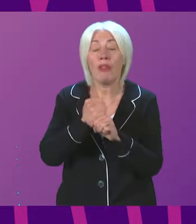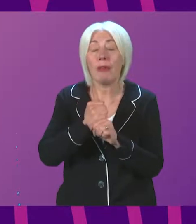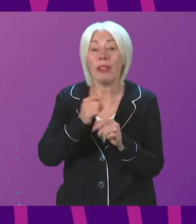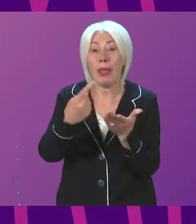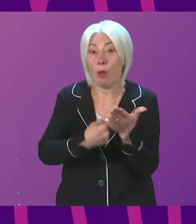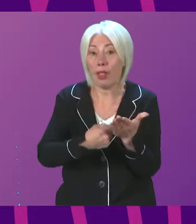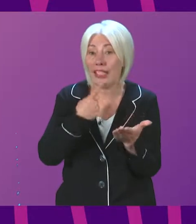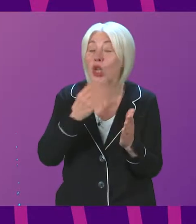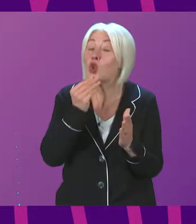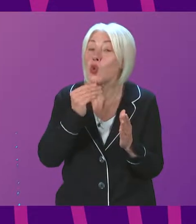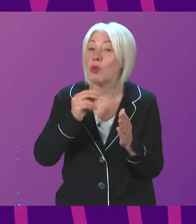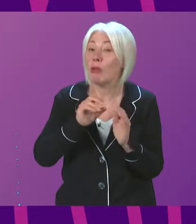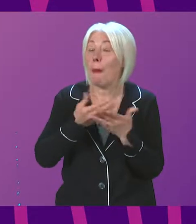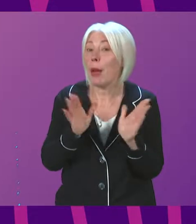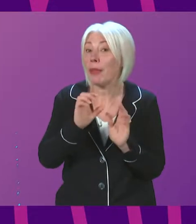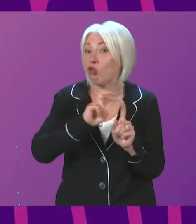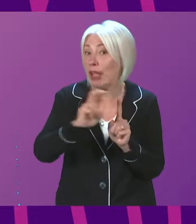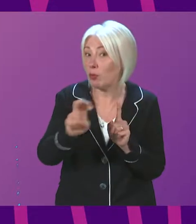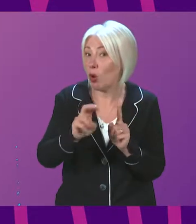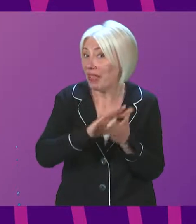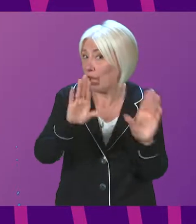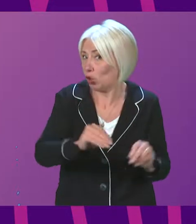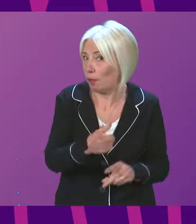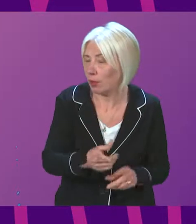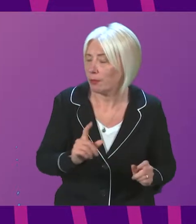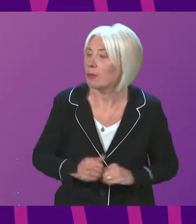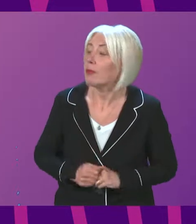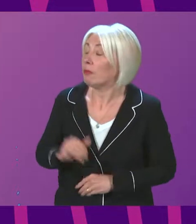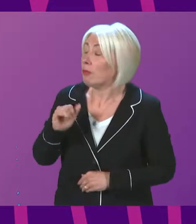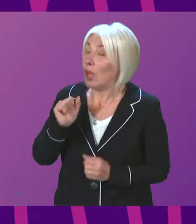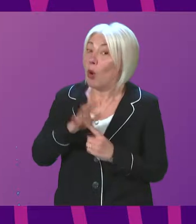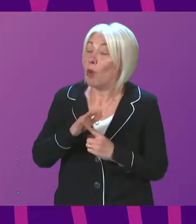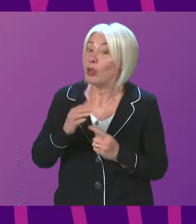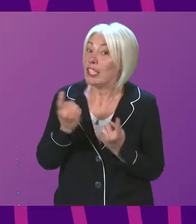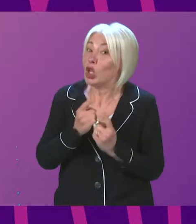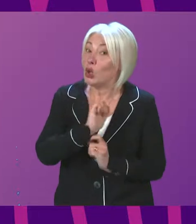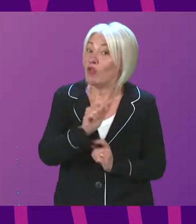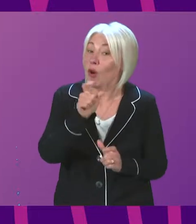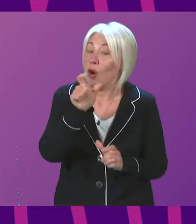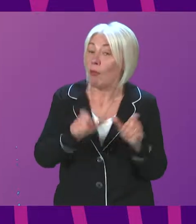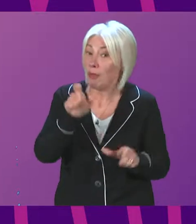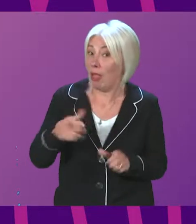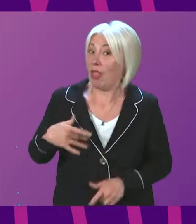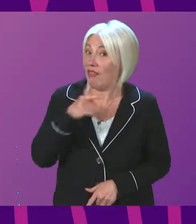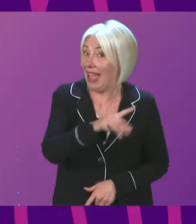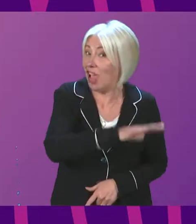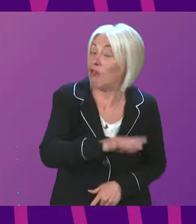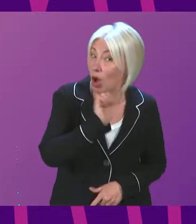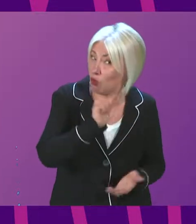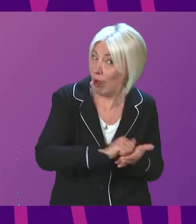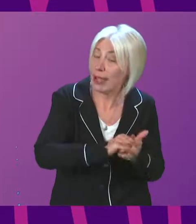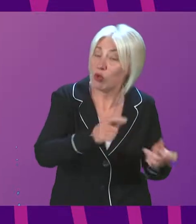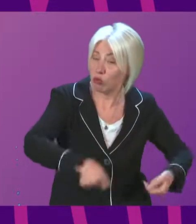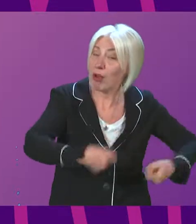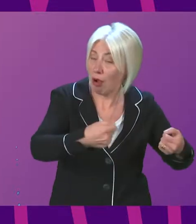transport. First Minister. Well, these are important issues for people in Ayrshire, and Kenny Gibson is right to raise them. I am